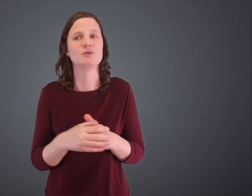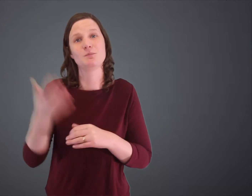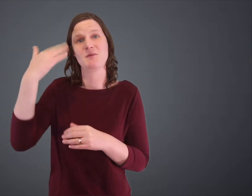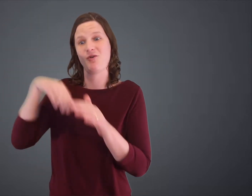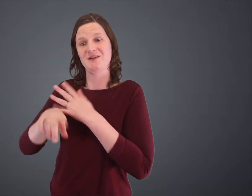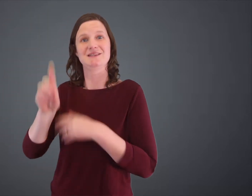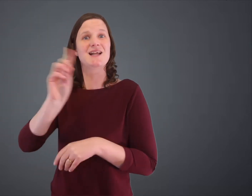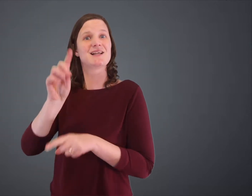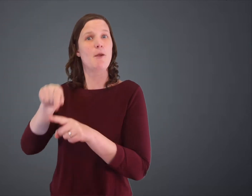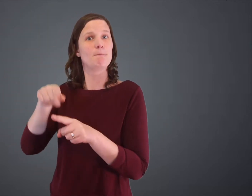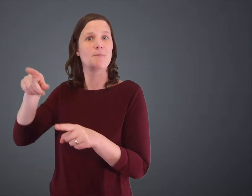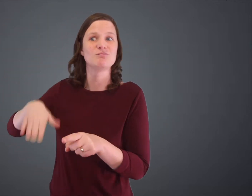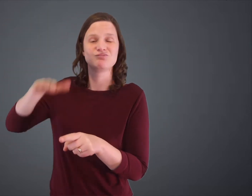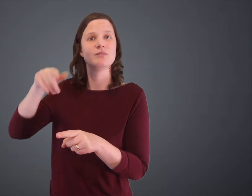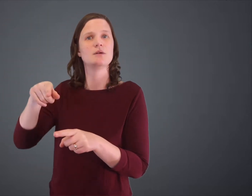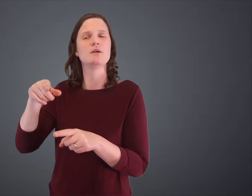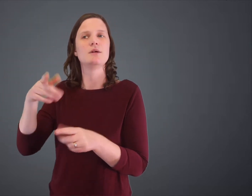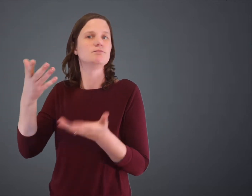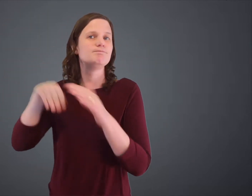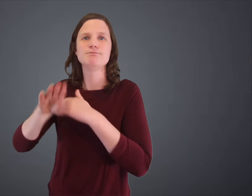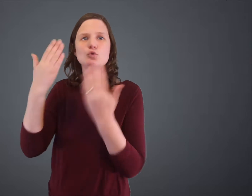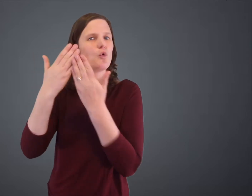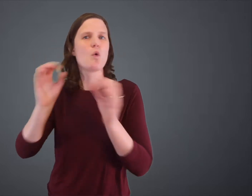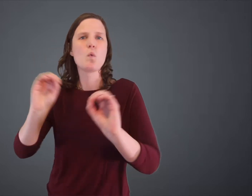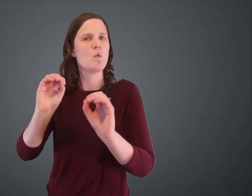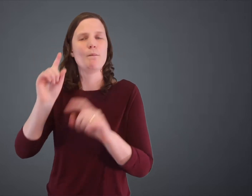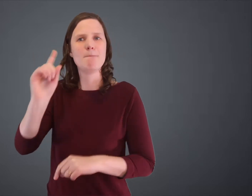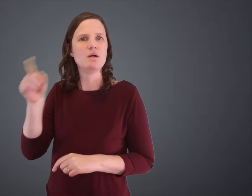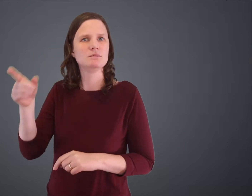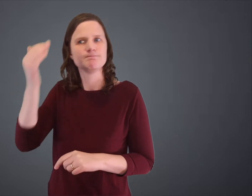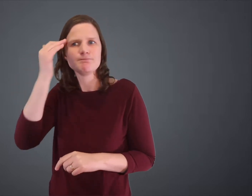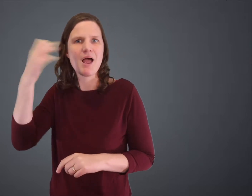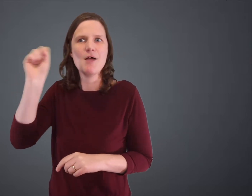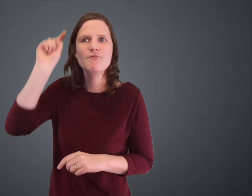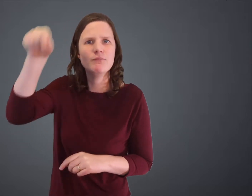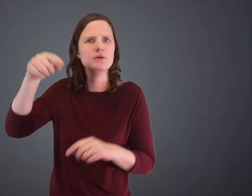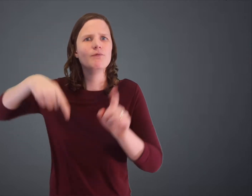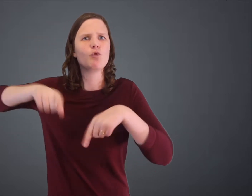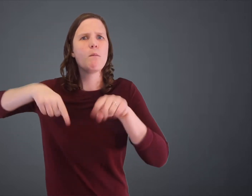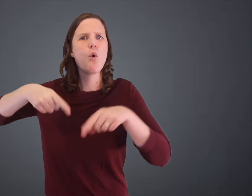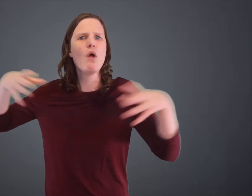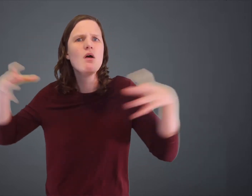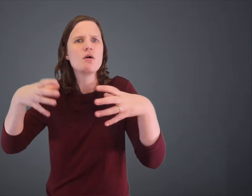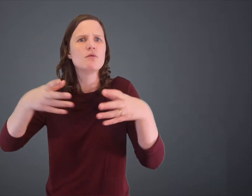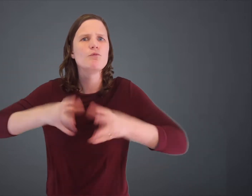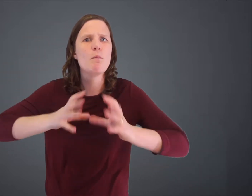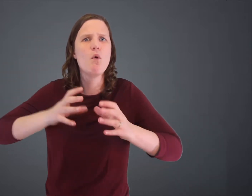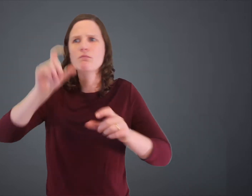Dadaab and then moved to Kakuma refugee camp. Growing up in Dadaab, she hadn't gone to school, but she knew there were football